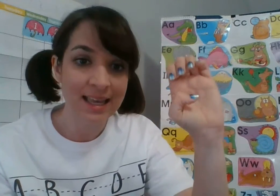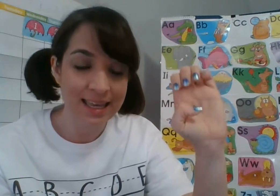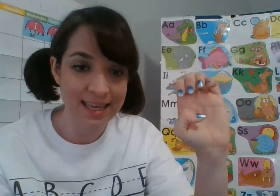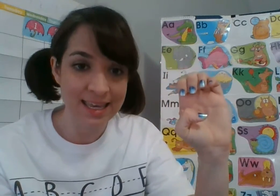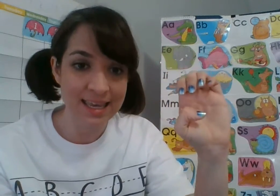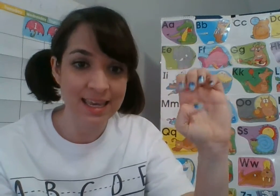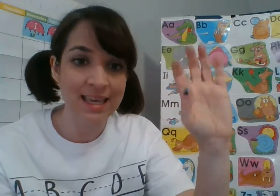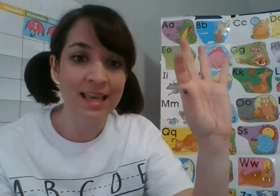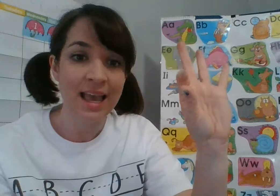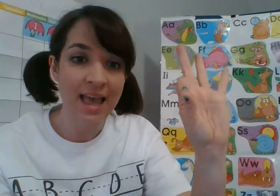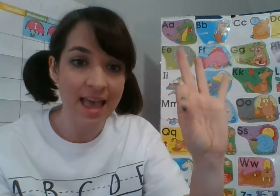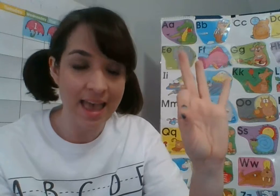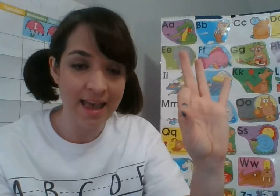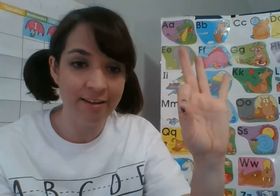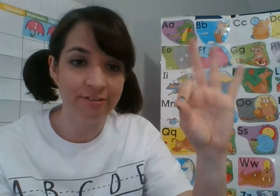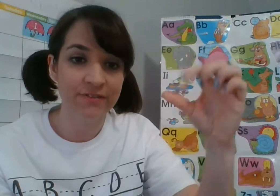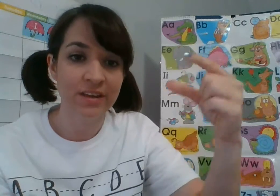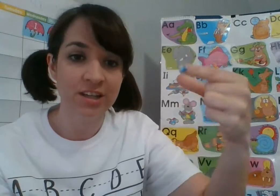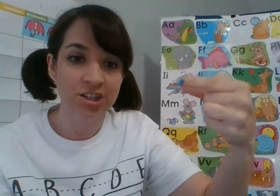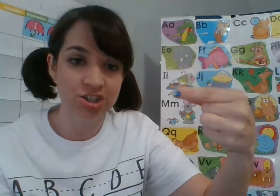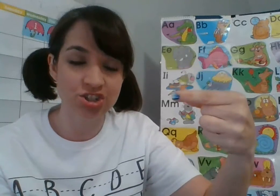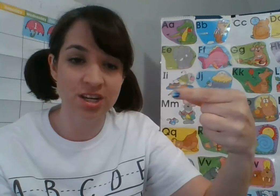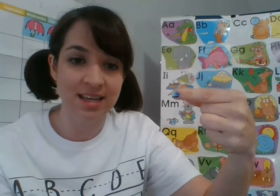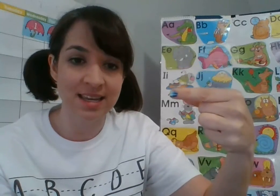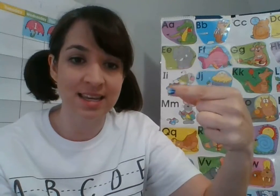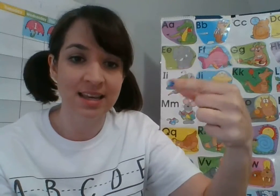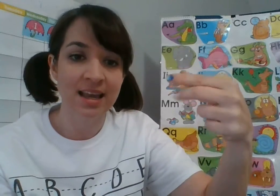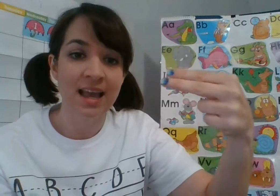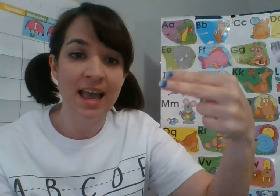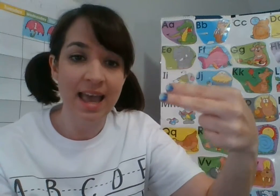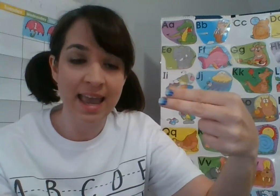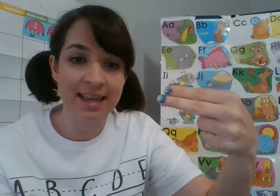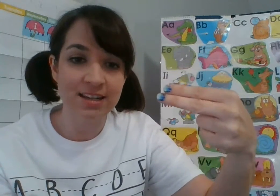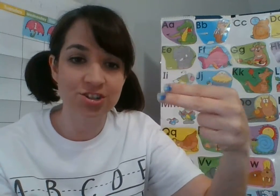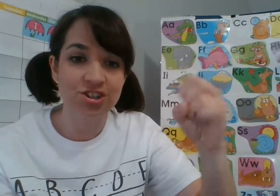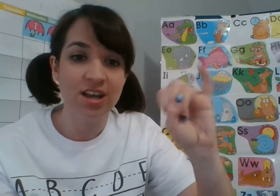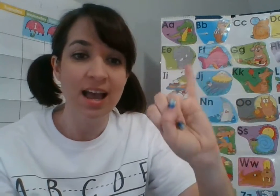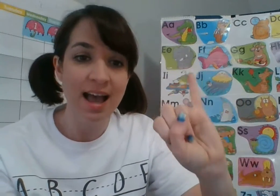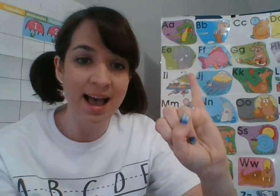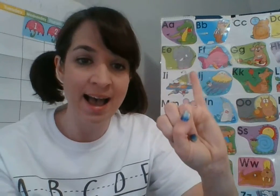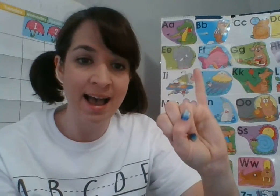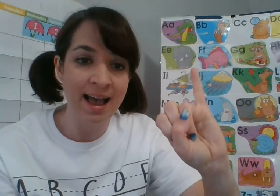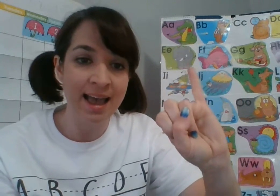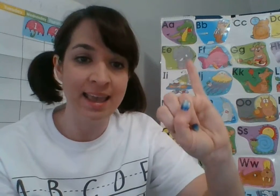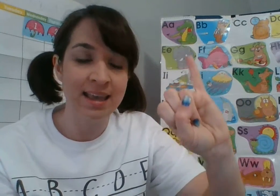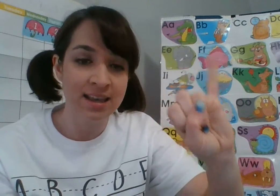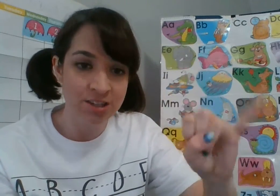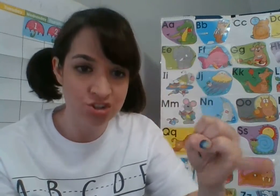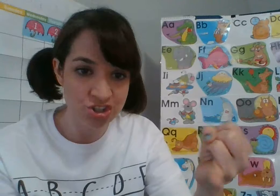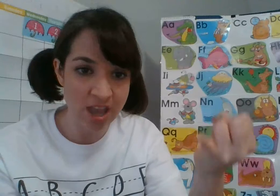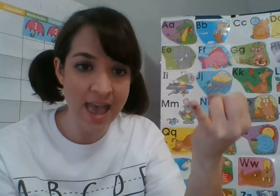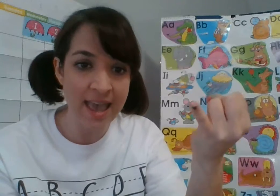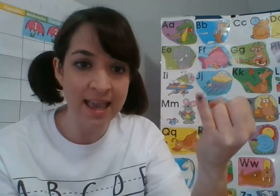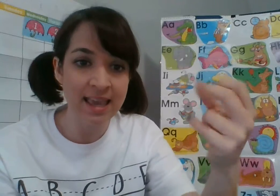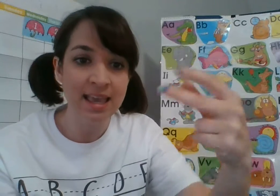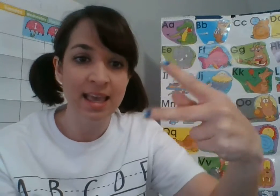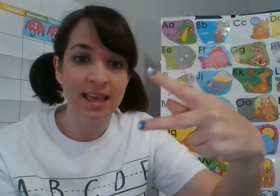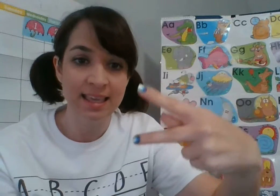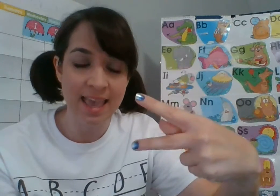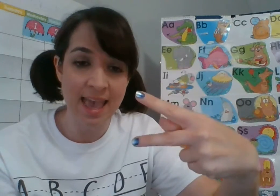E, F, G, H, I, J, K,